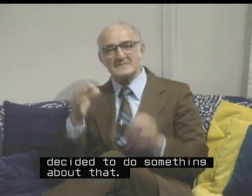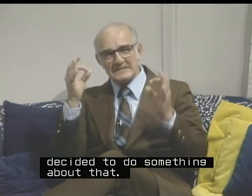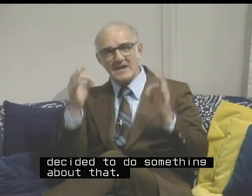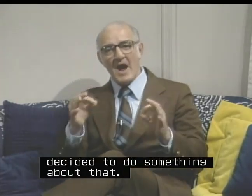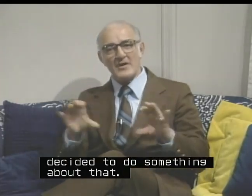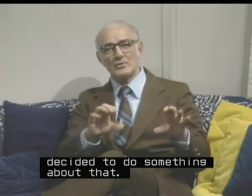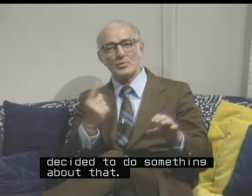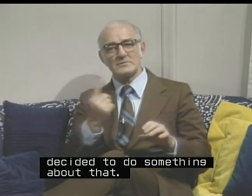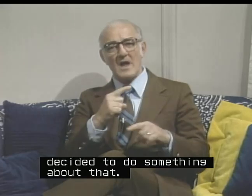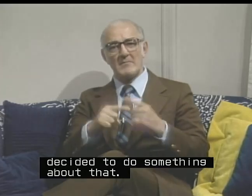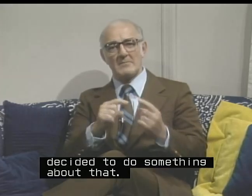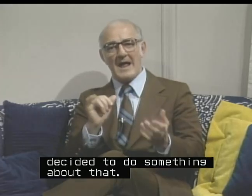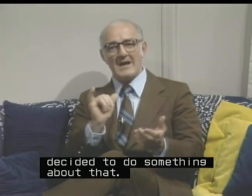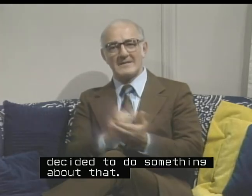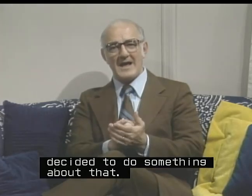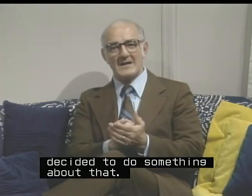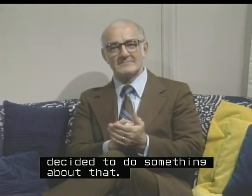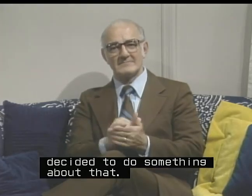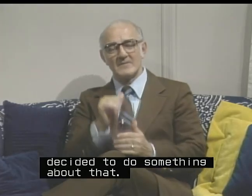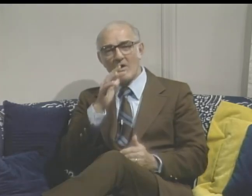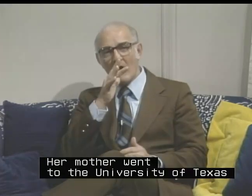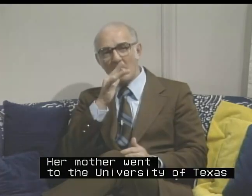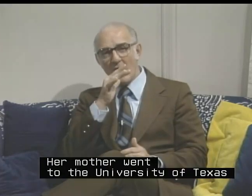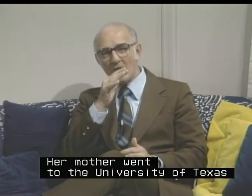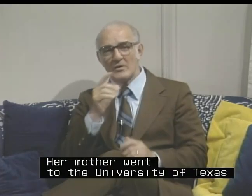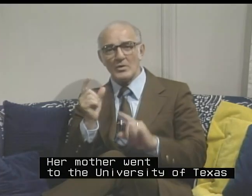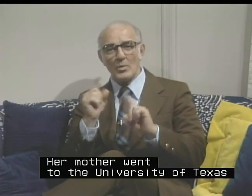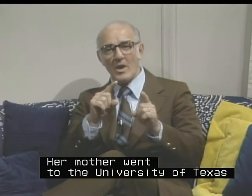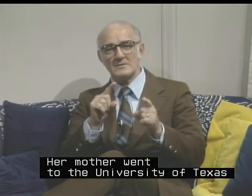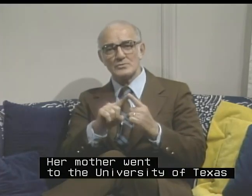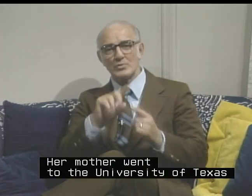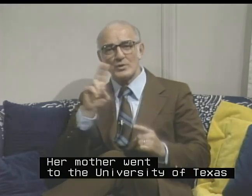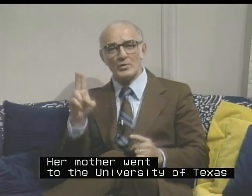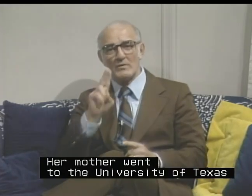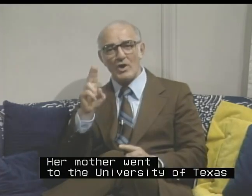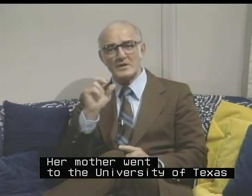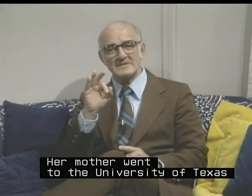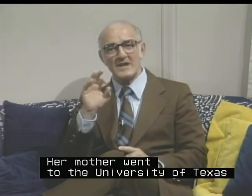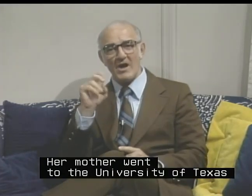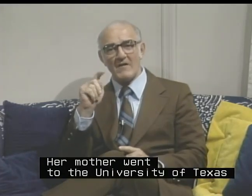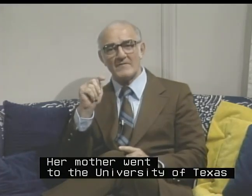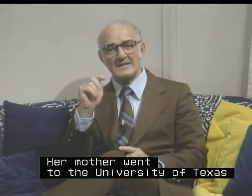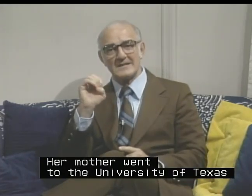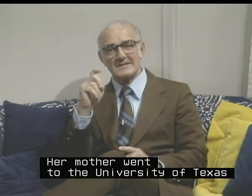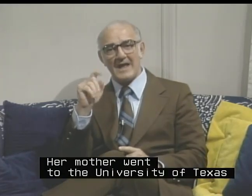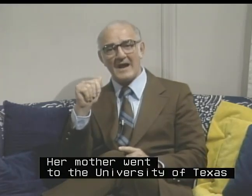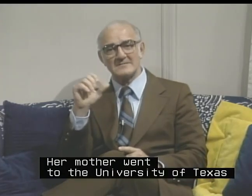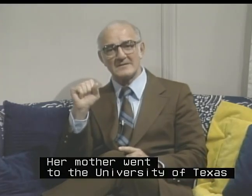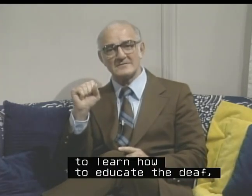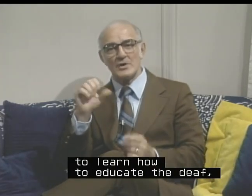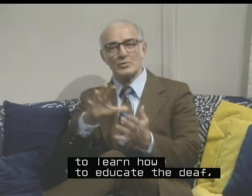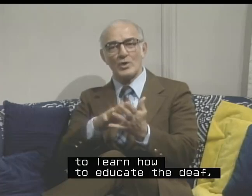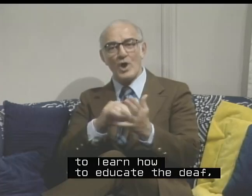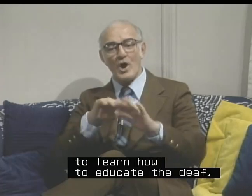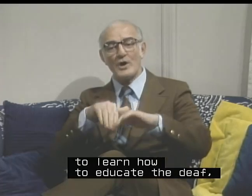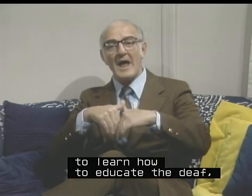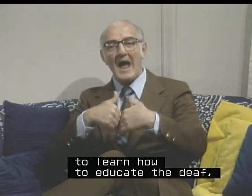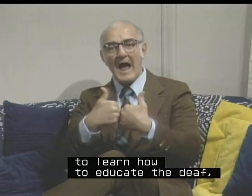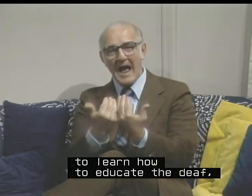decided to do something about that. Her mother went to the University of Texas to learn how